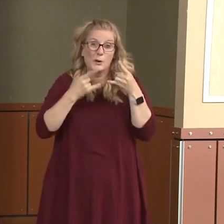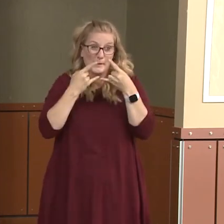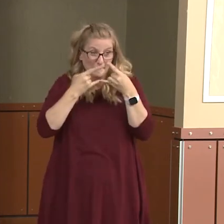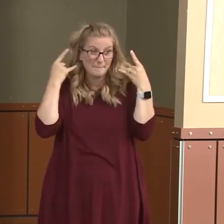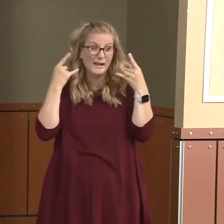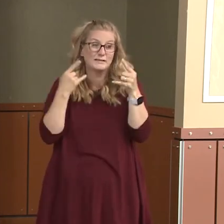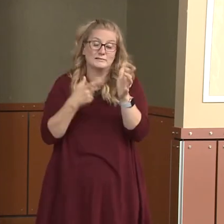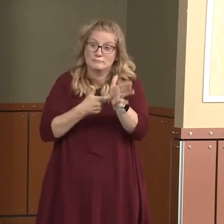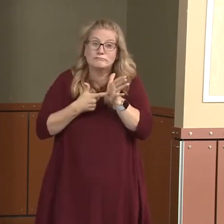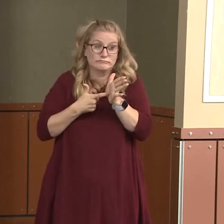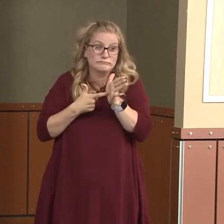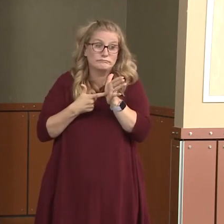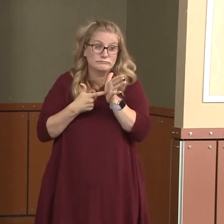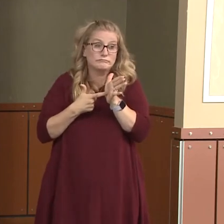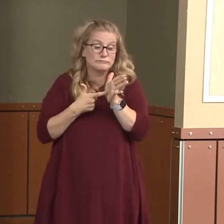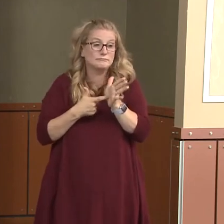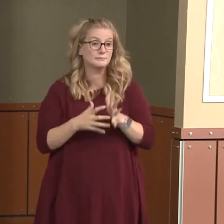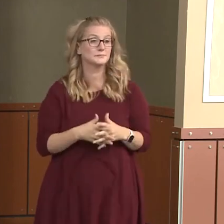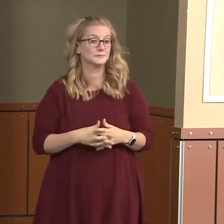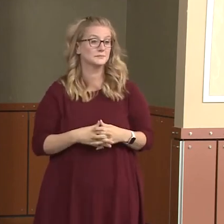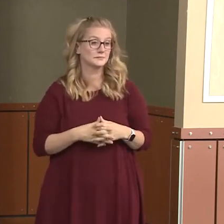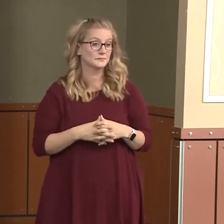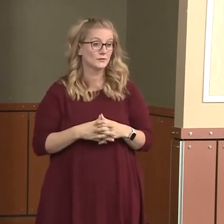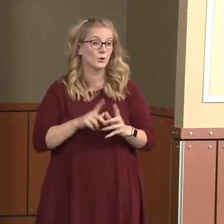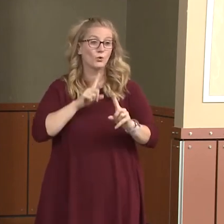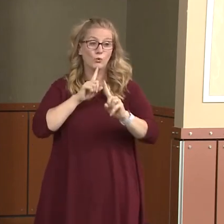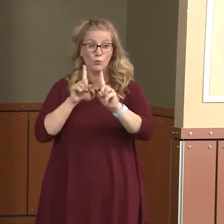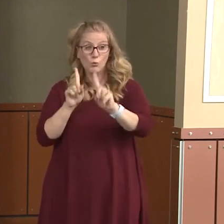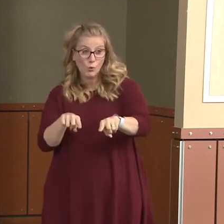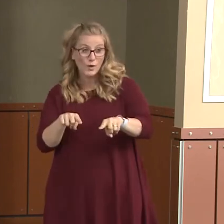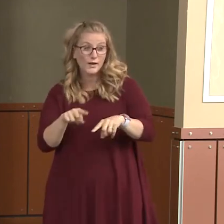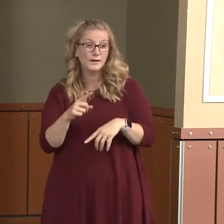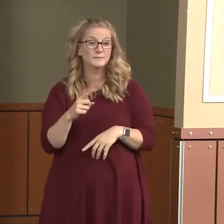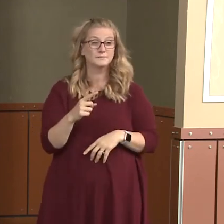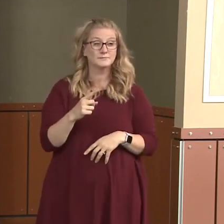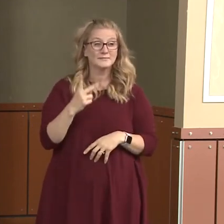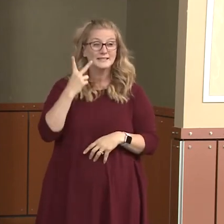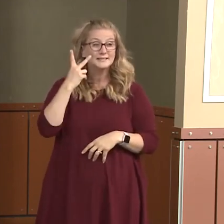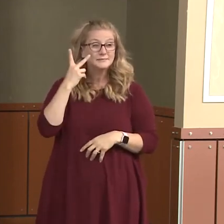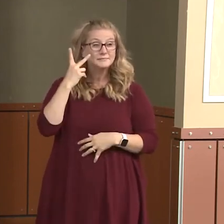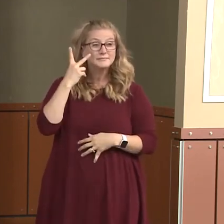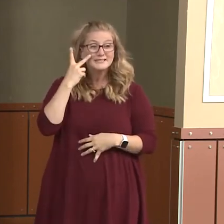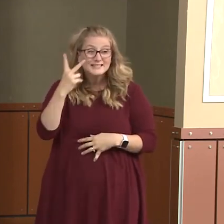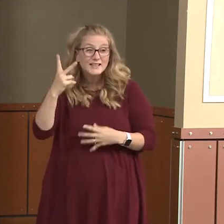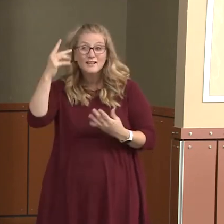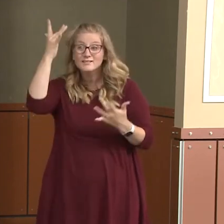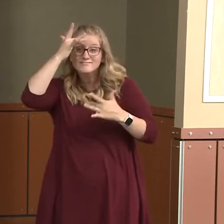significant masking directives, have seen a decrease in their disease.